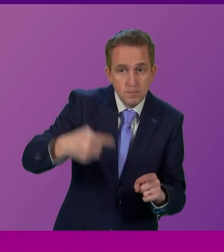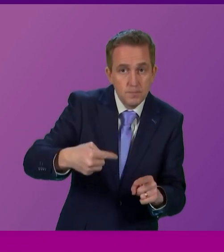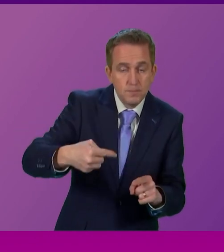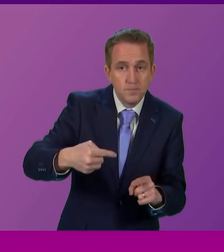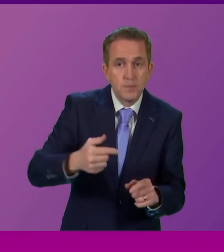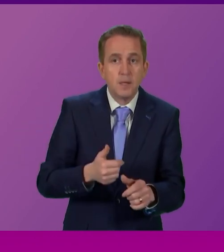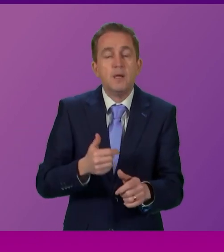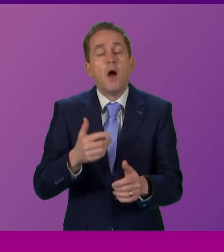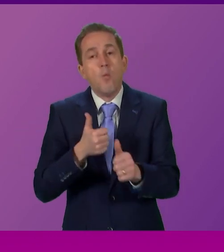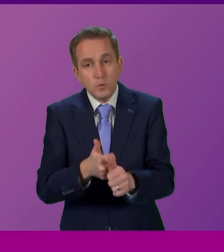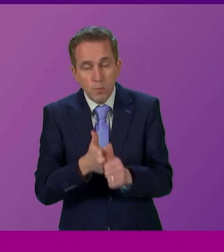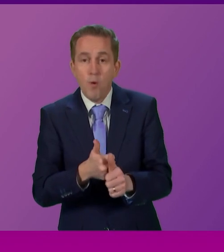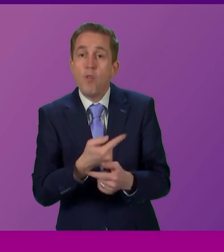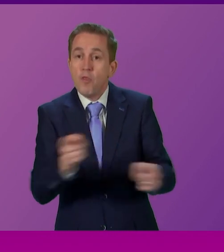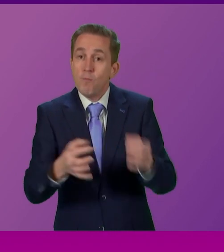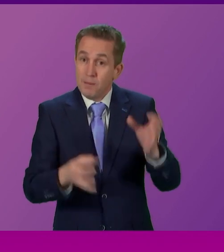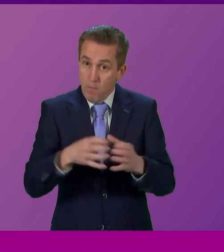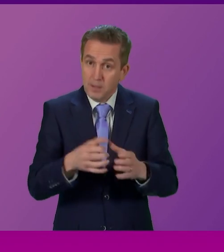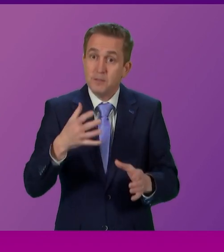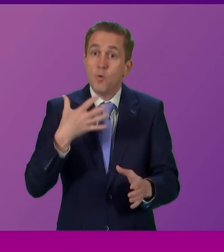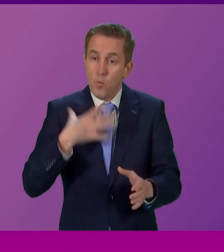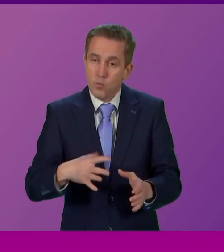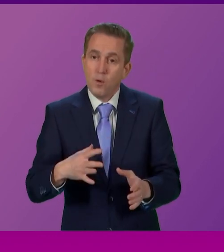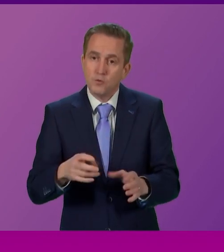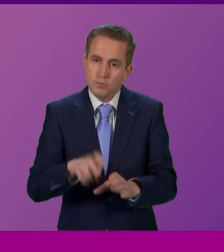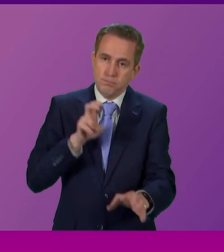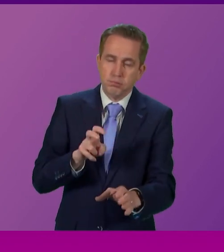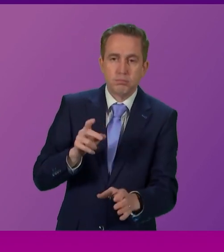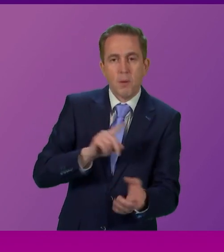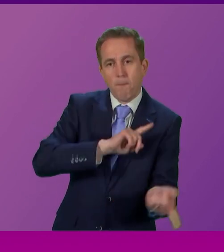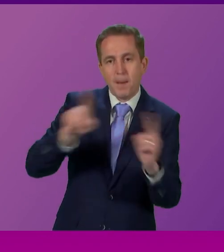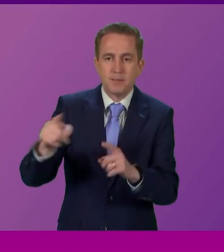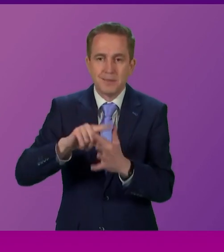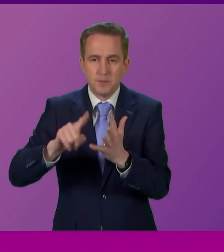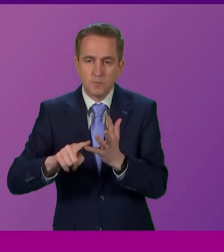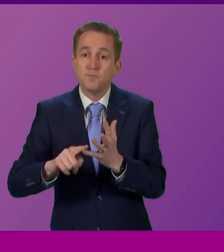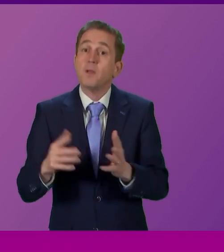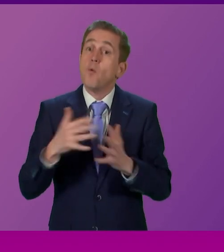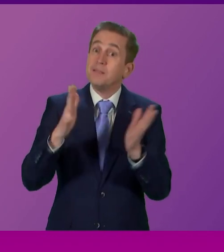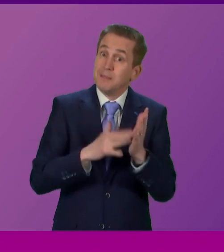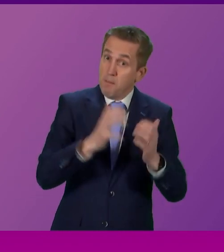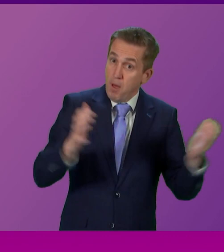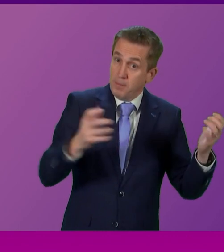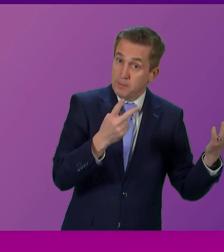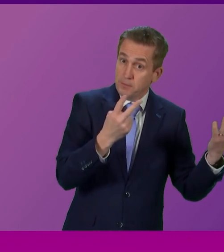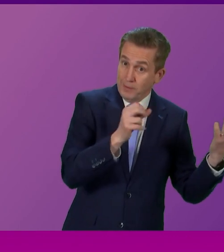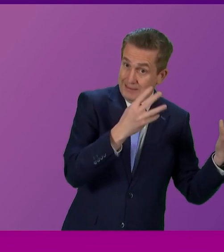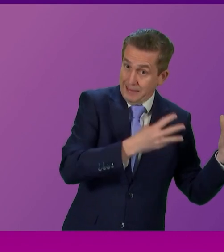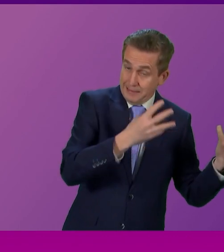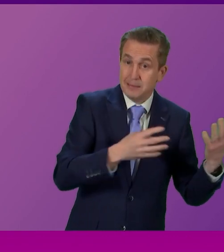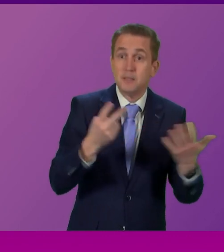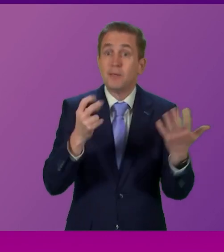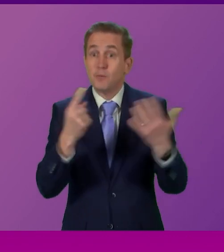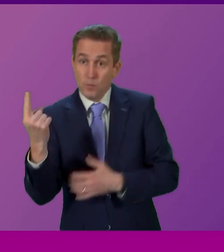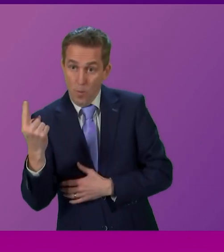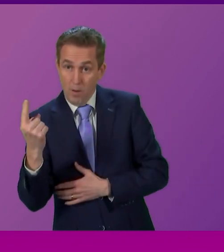to reversing it. In 2017 and 2019 elections to the Westminster Parliament and in the 2021 Scottish Parliament